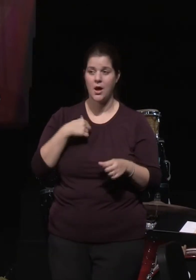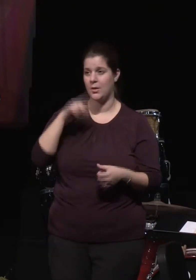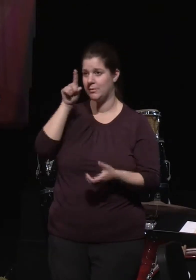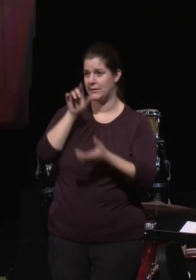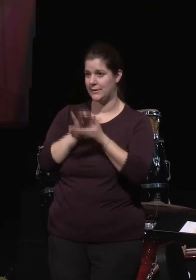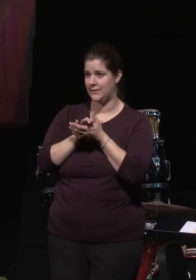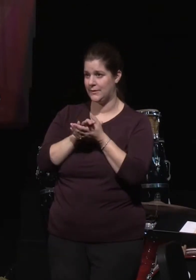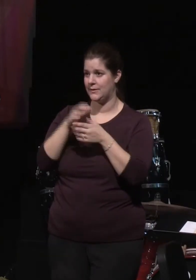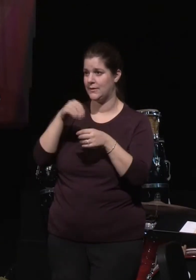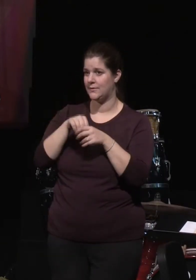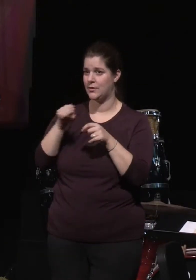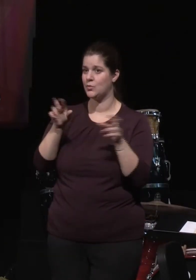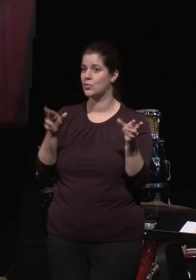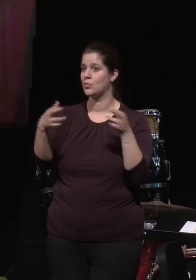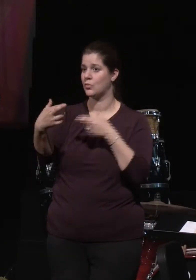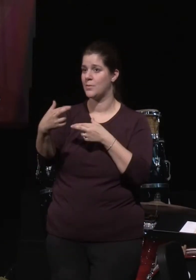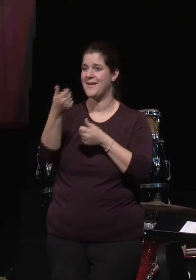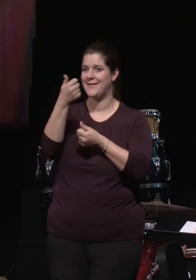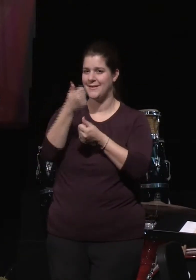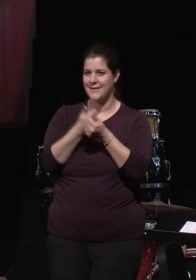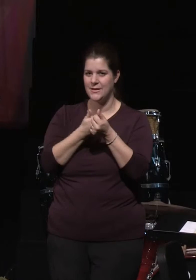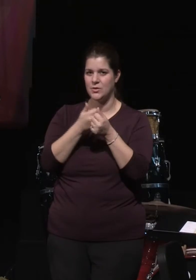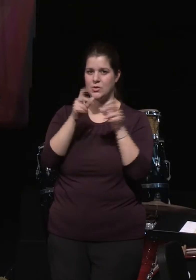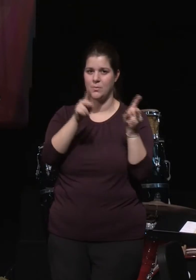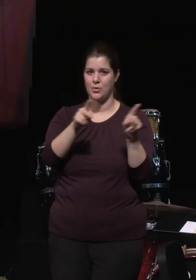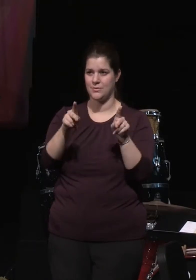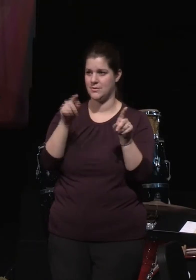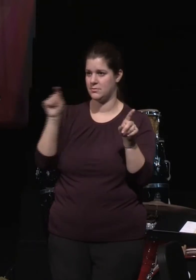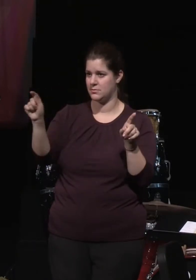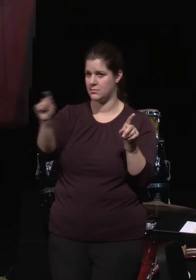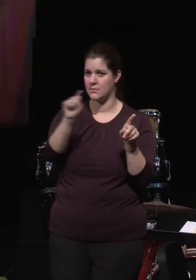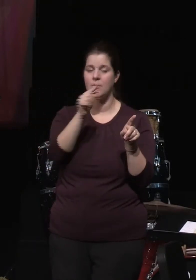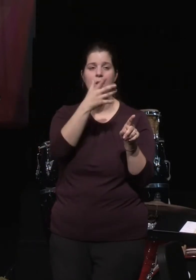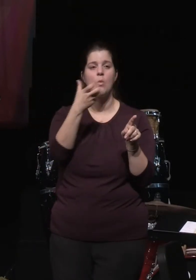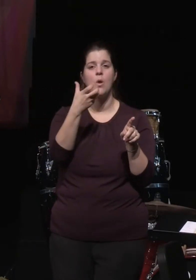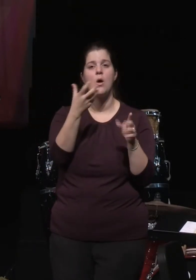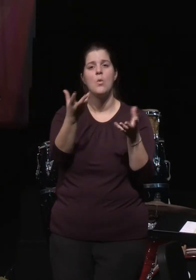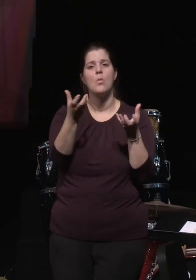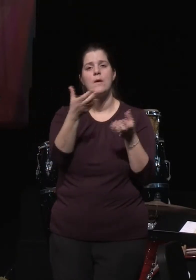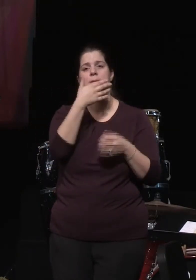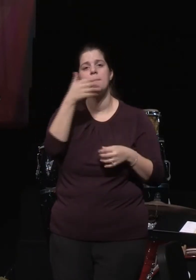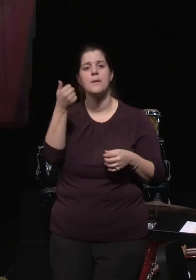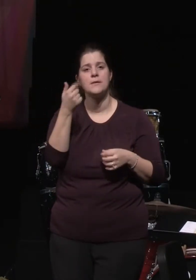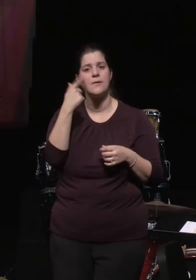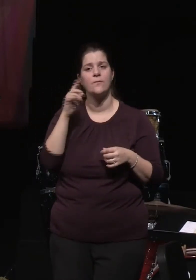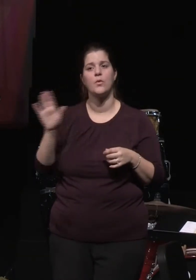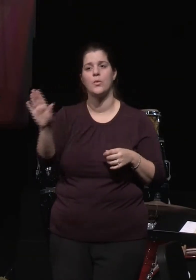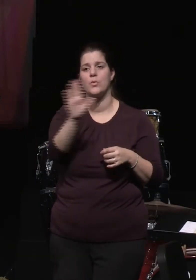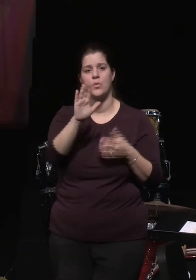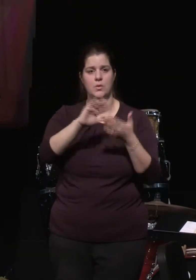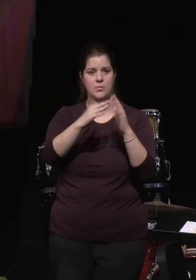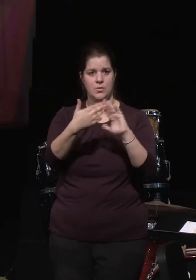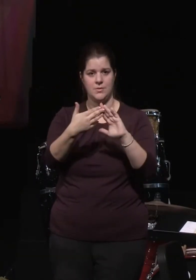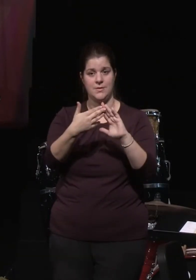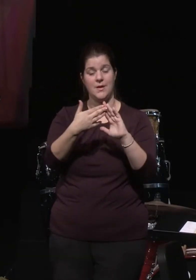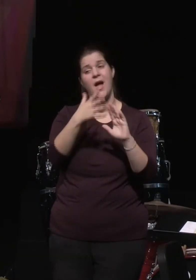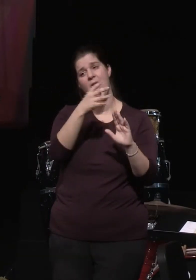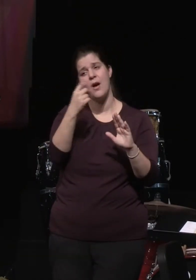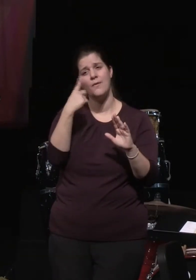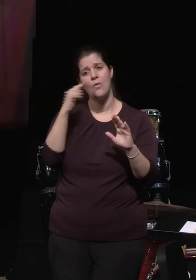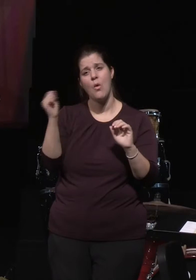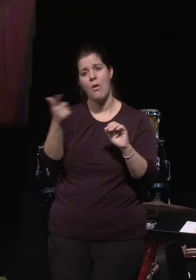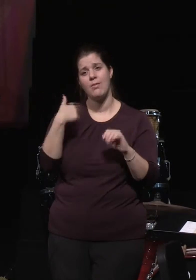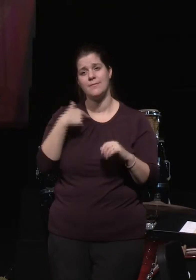every single person wants the best for his or her community as well as all of us.